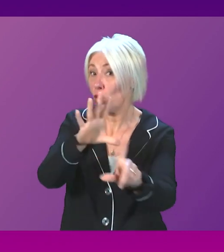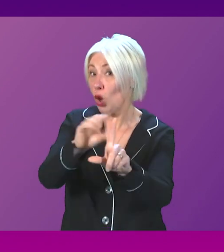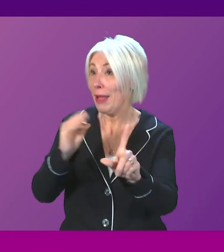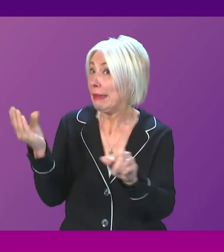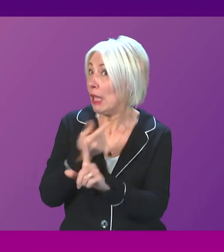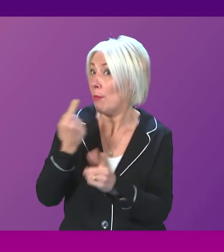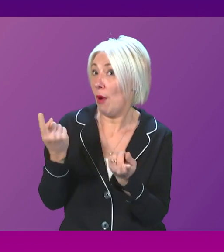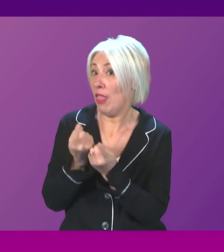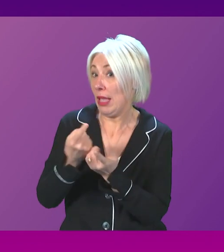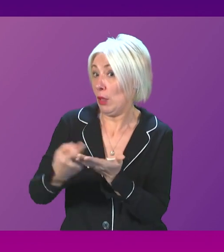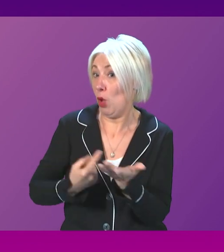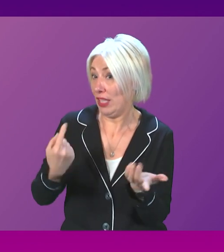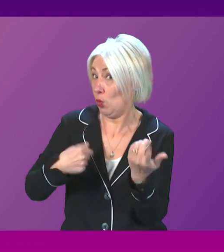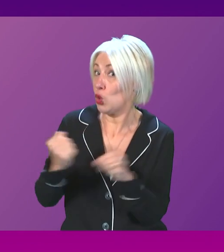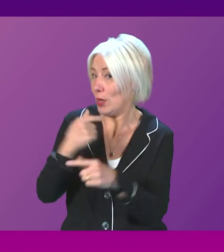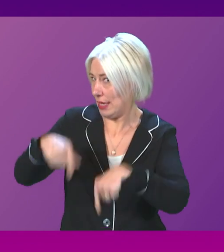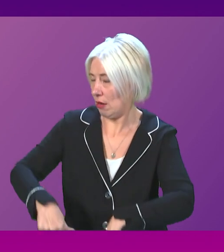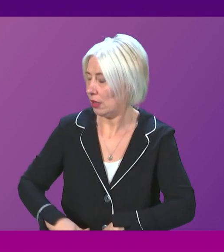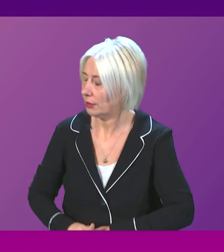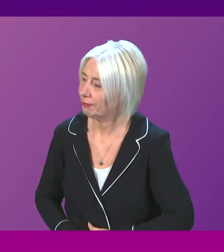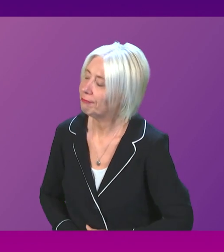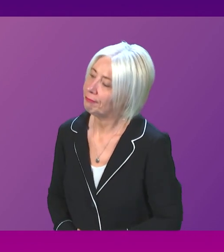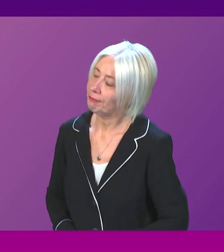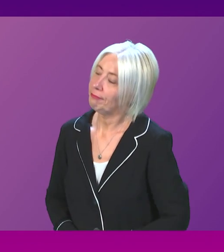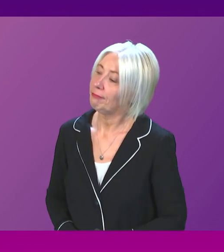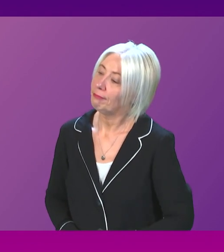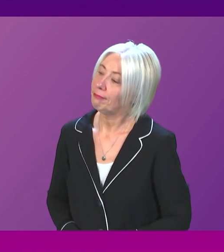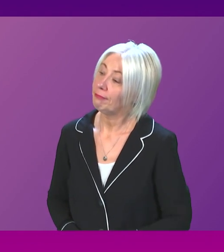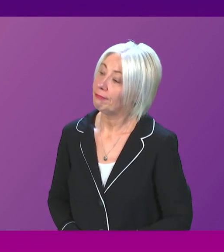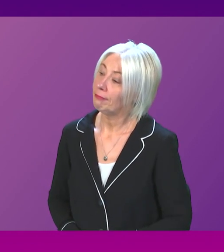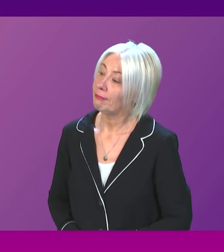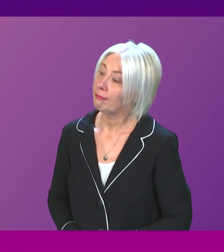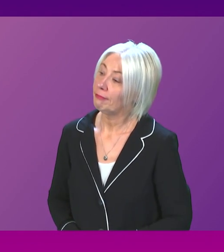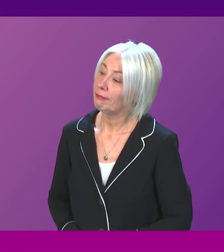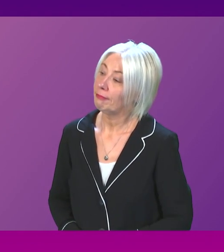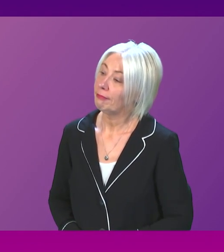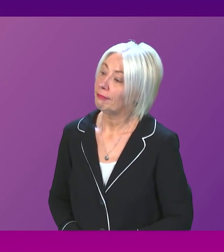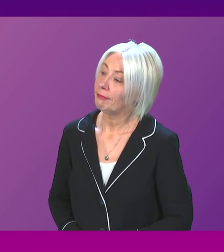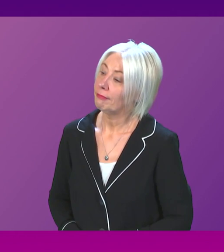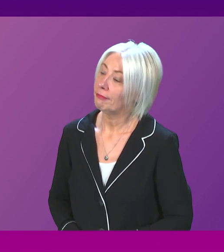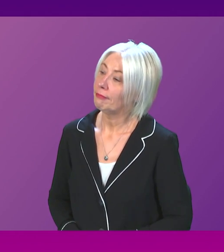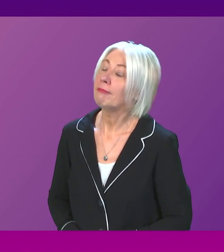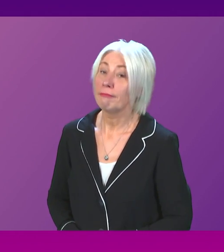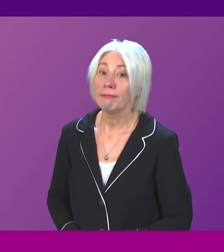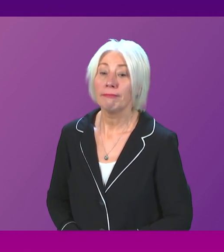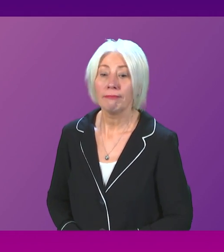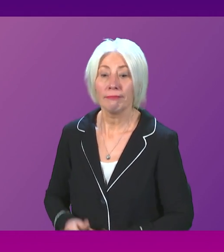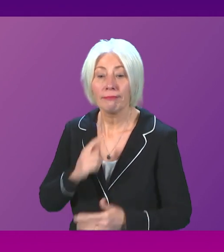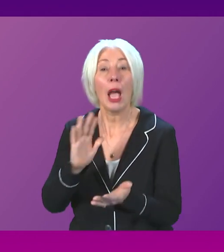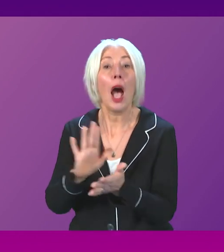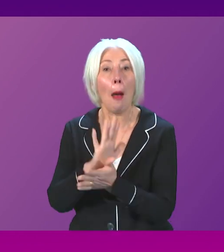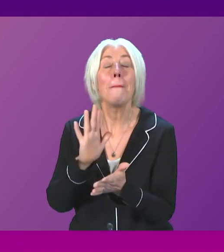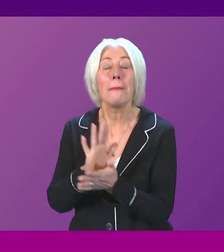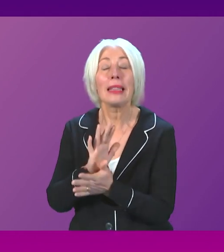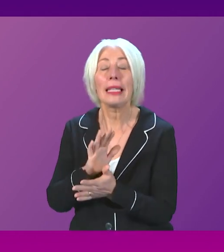we're doing here. Anna Sarwar. I'm pleased to hear the First Minister